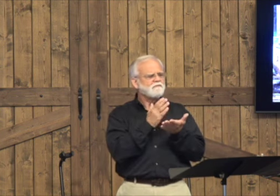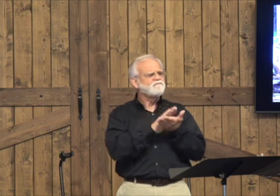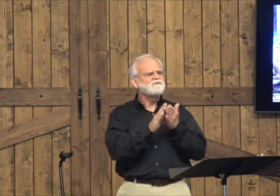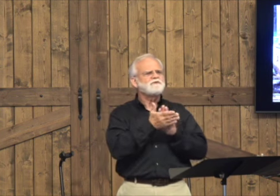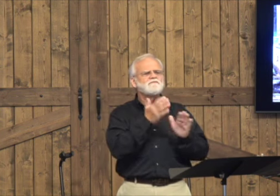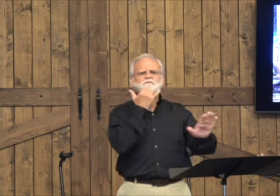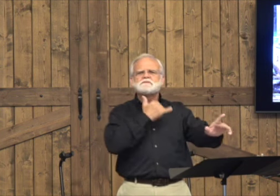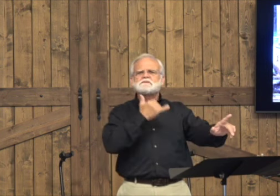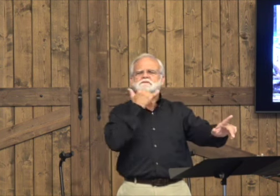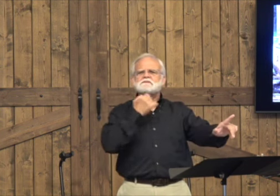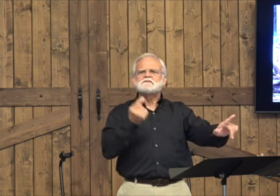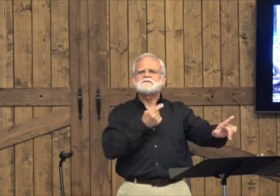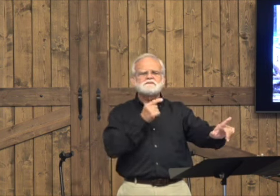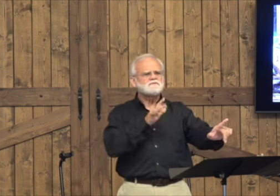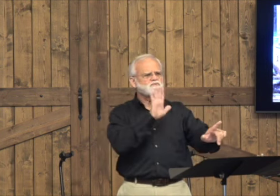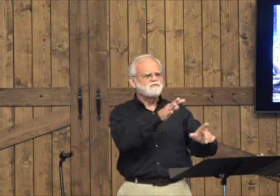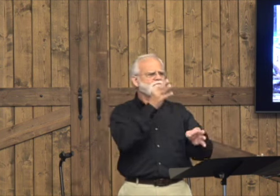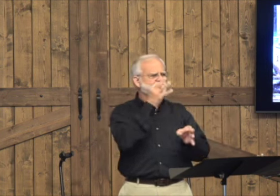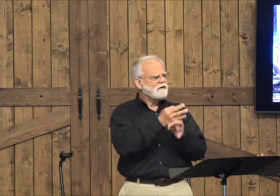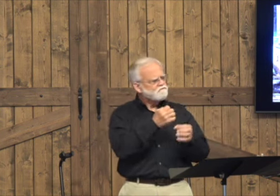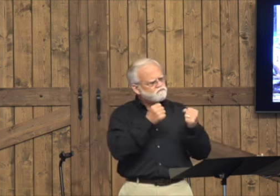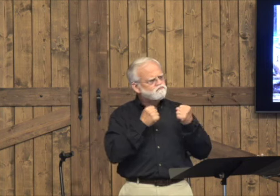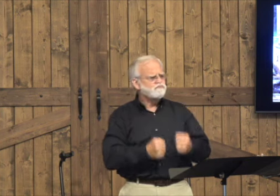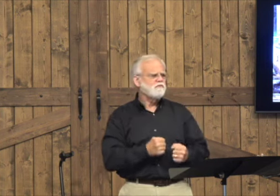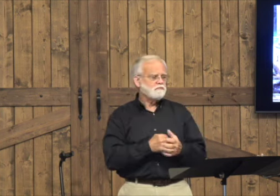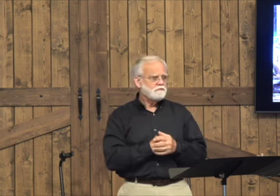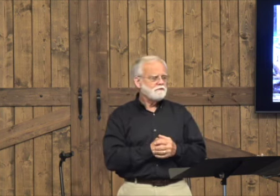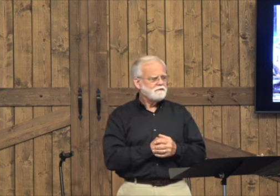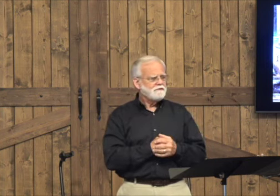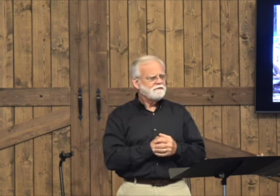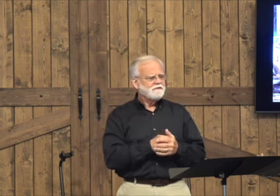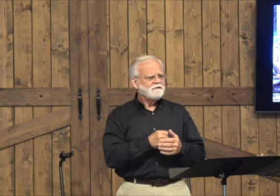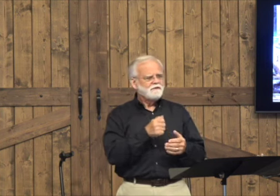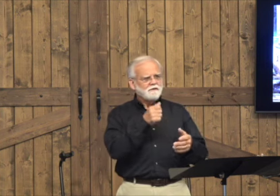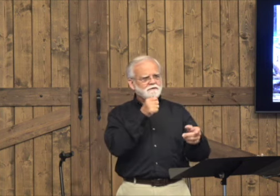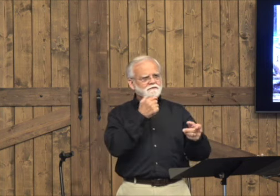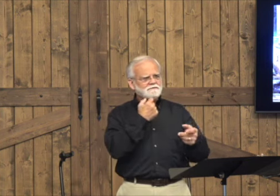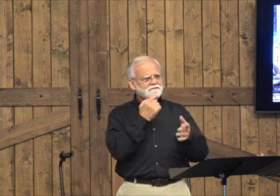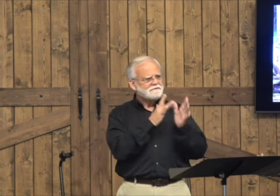and forgiveness of your sins, and your faith is strong.